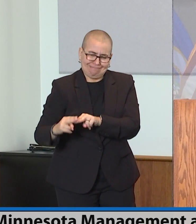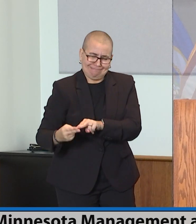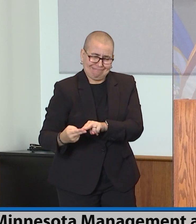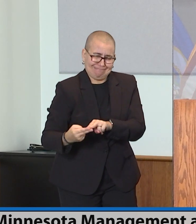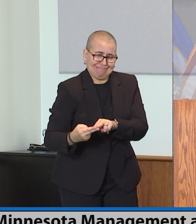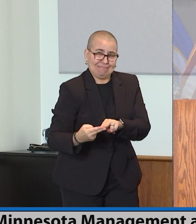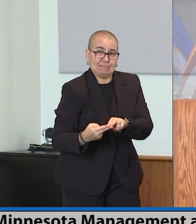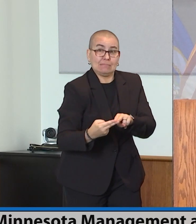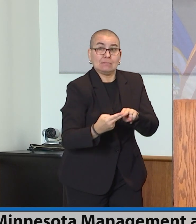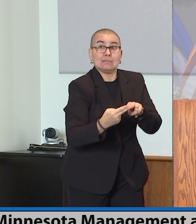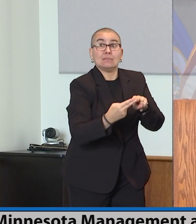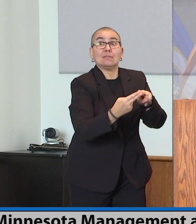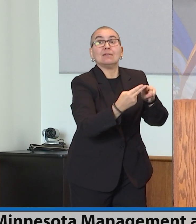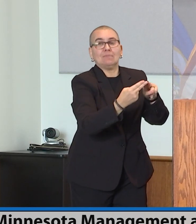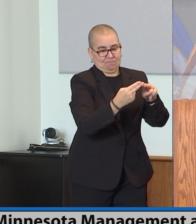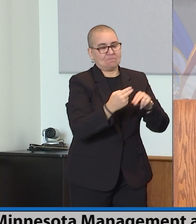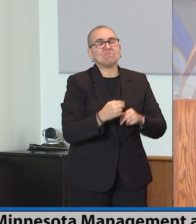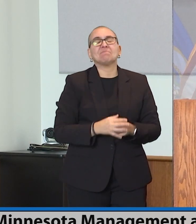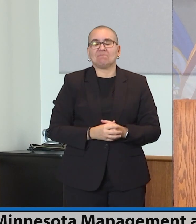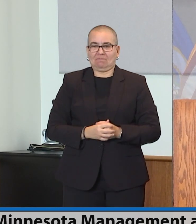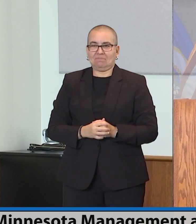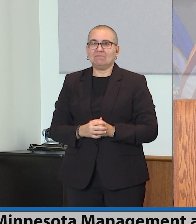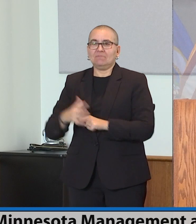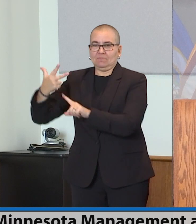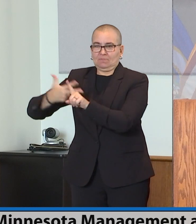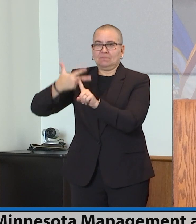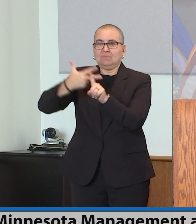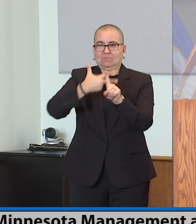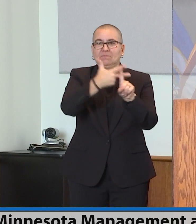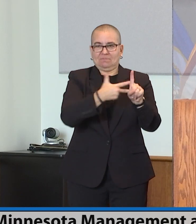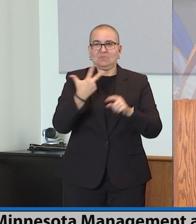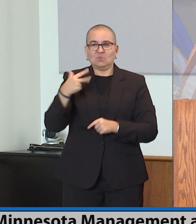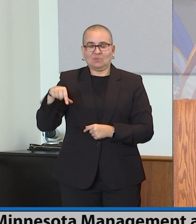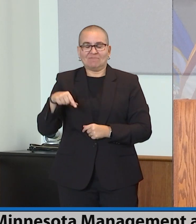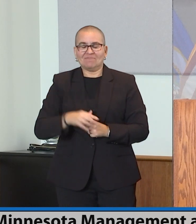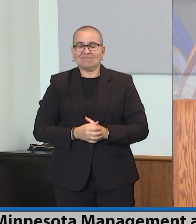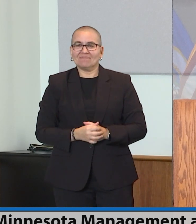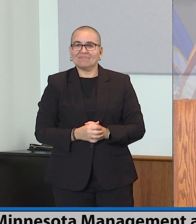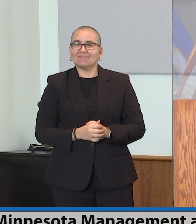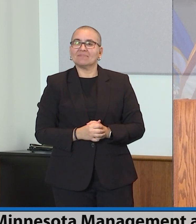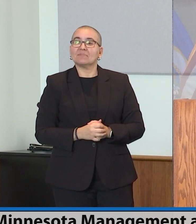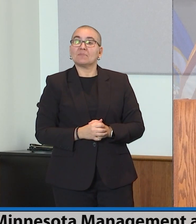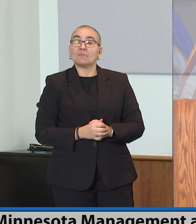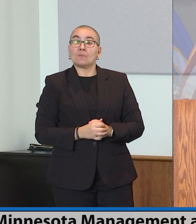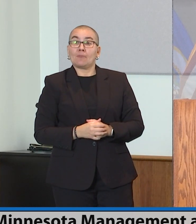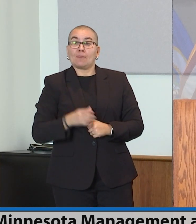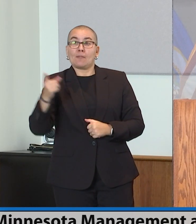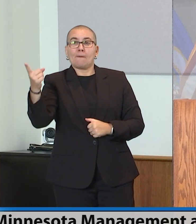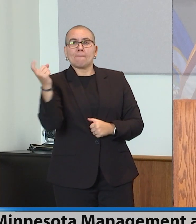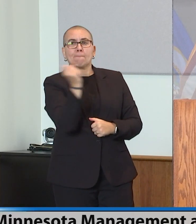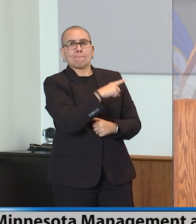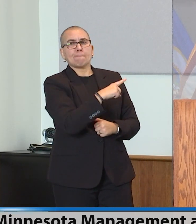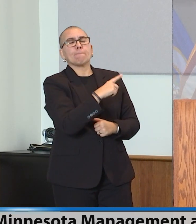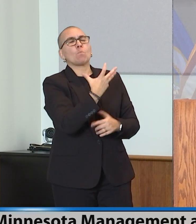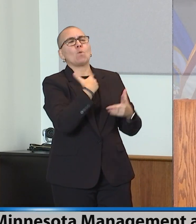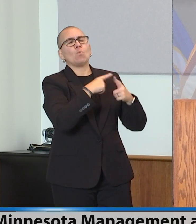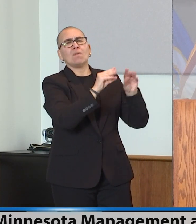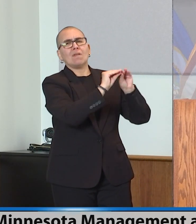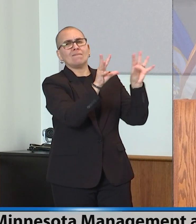the impact of interest rates. You're saying based on Minnesota's past prudence and putting money away, we're actually